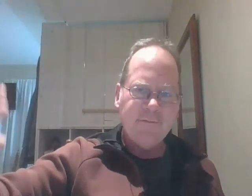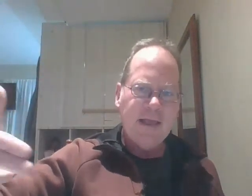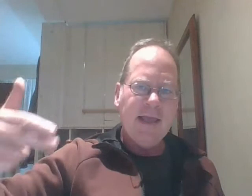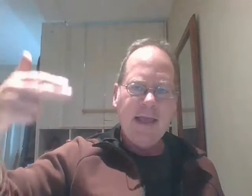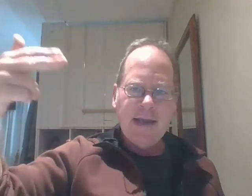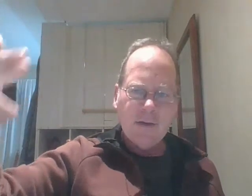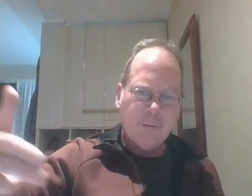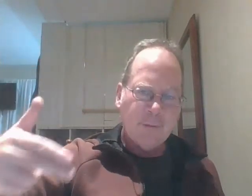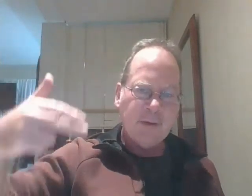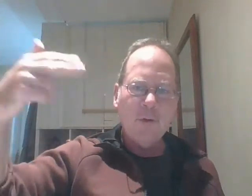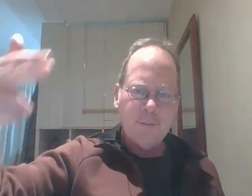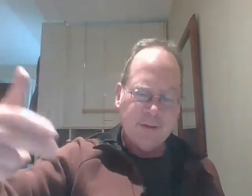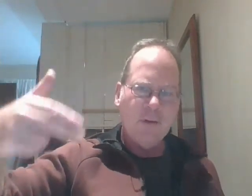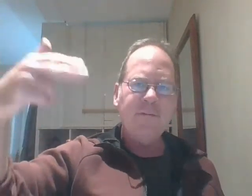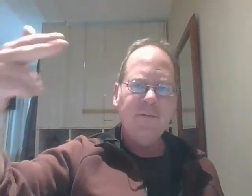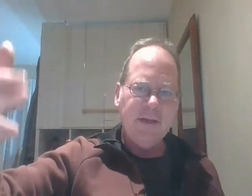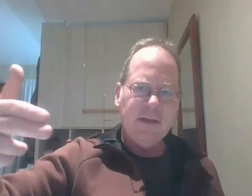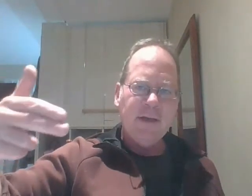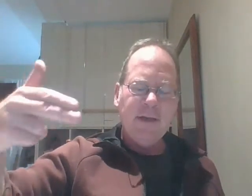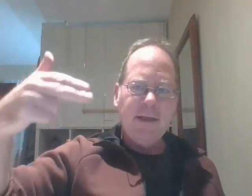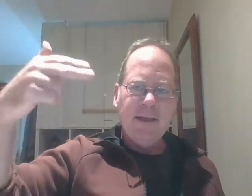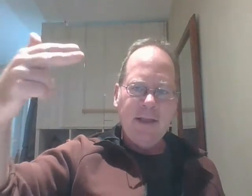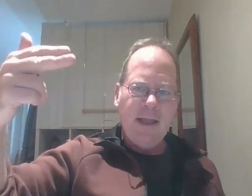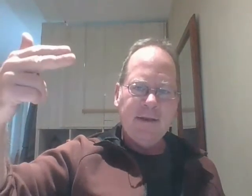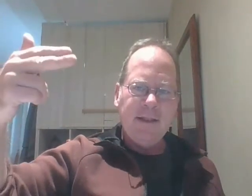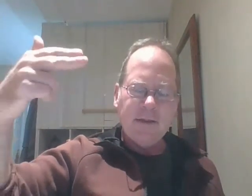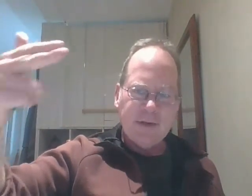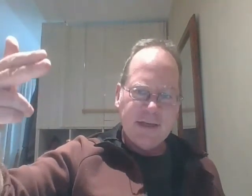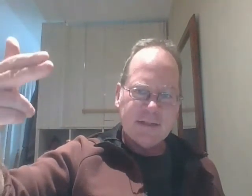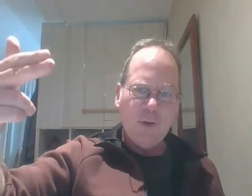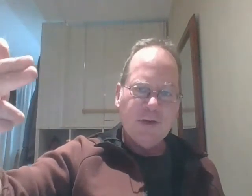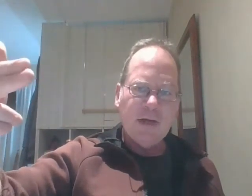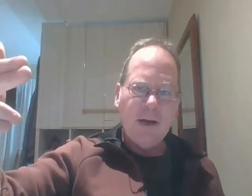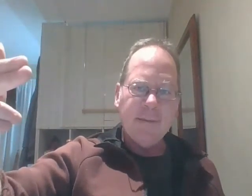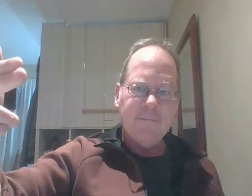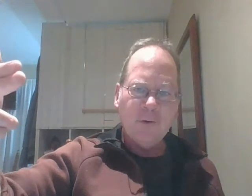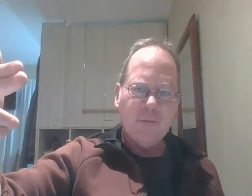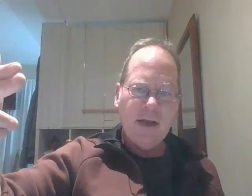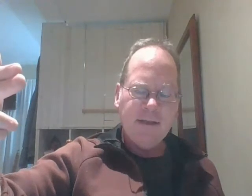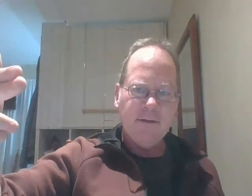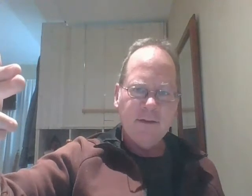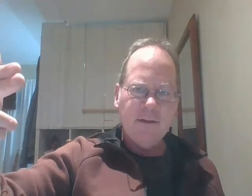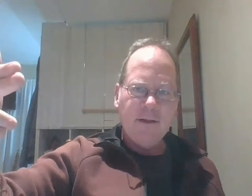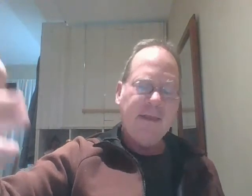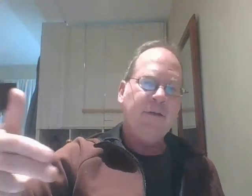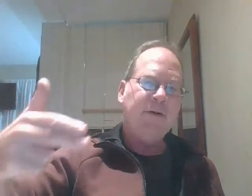ai go through it and go through it and go through it and they can predict what you're going to buy before you buy it they can predict